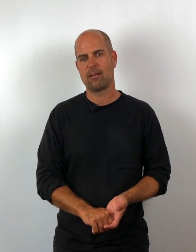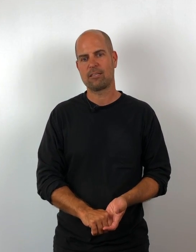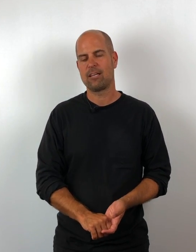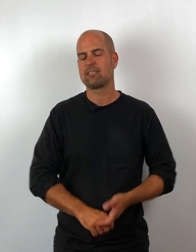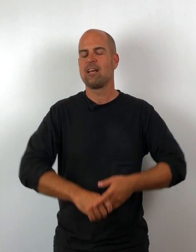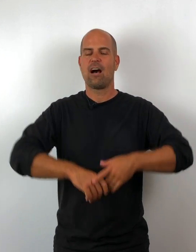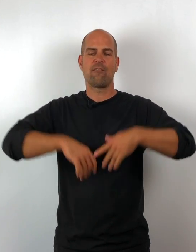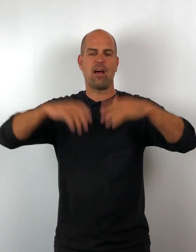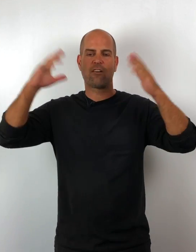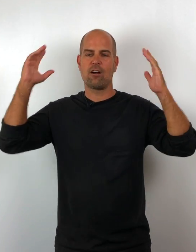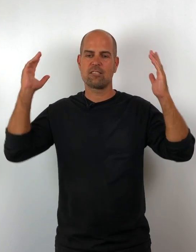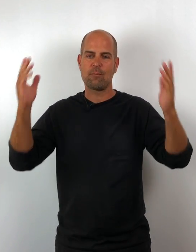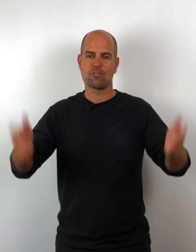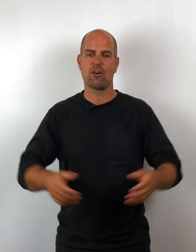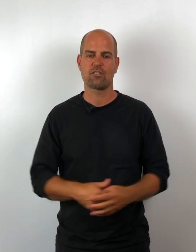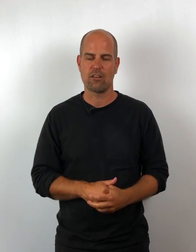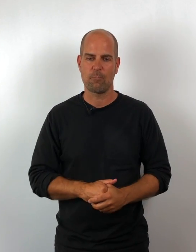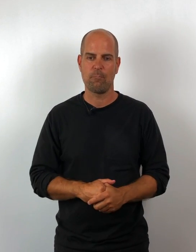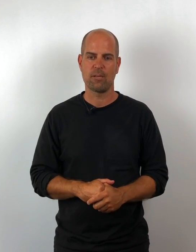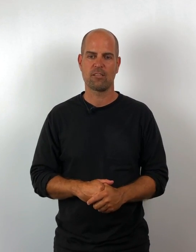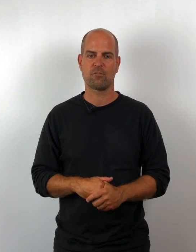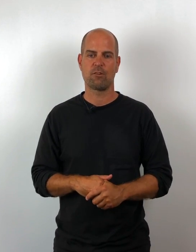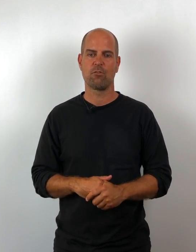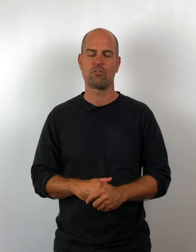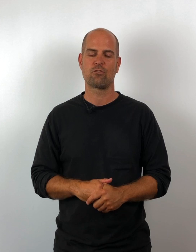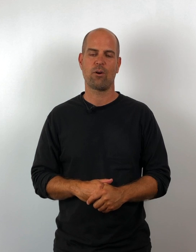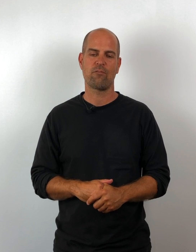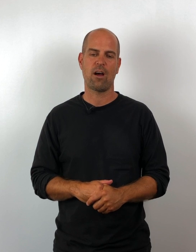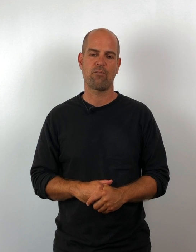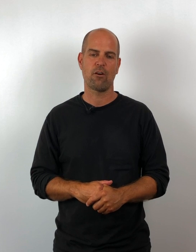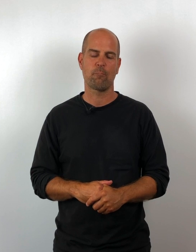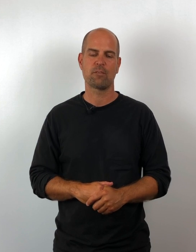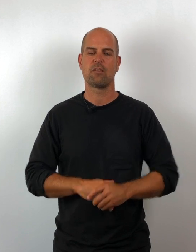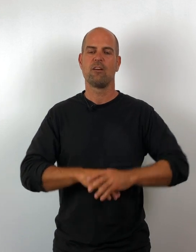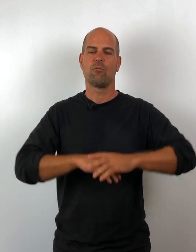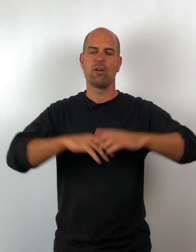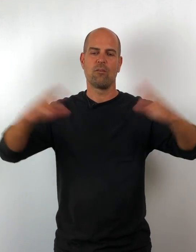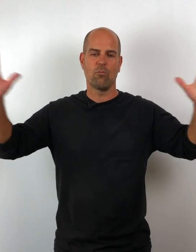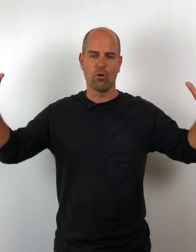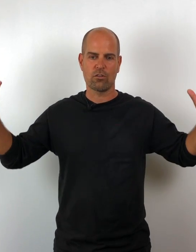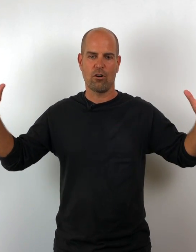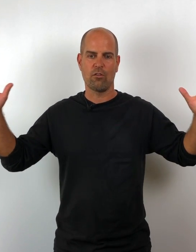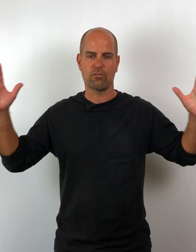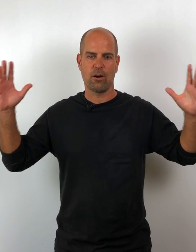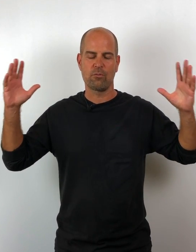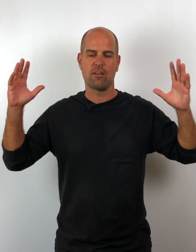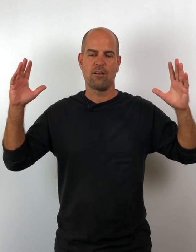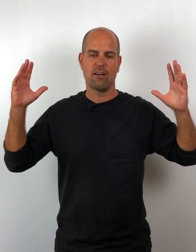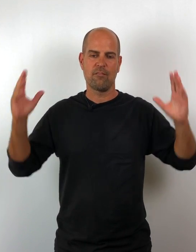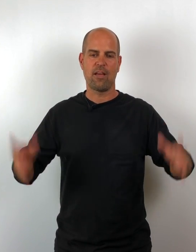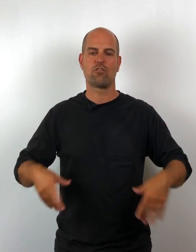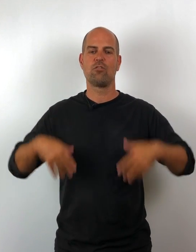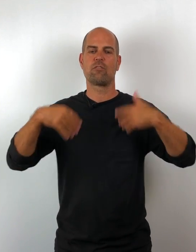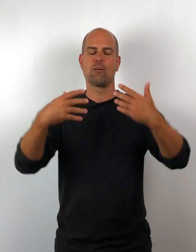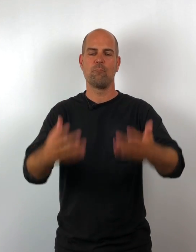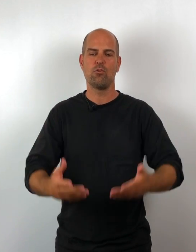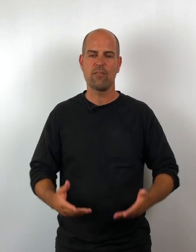clinics. I've had an on-site massage therapy business. We grew to 25 therapists. We worked all throughout Vancouver, the movie